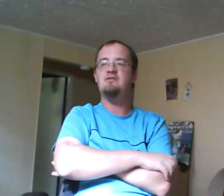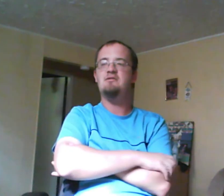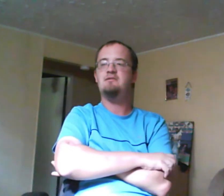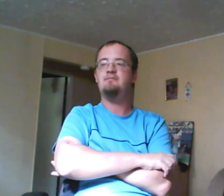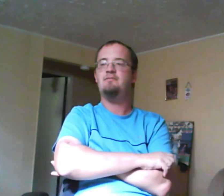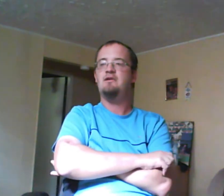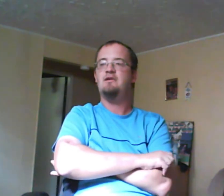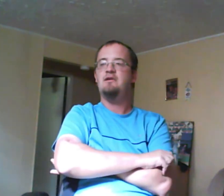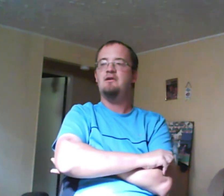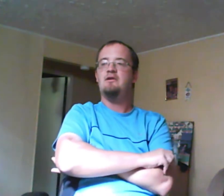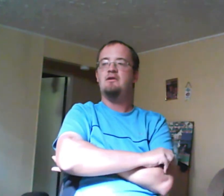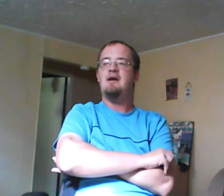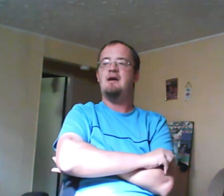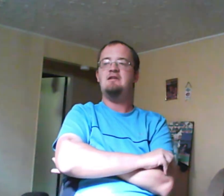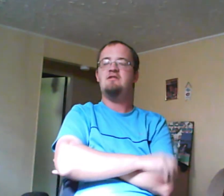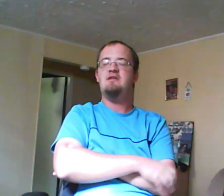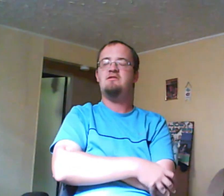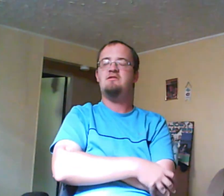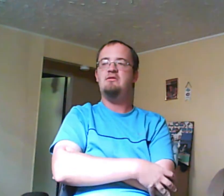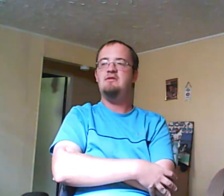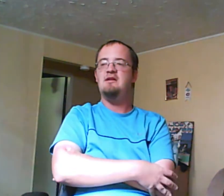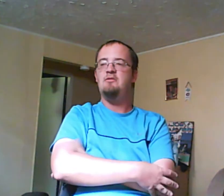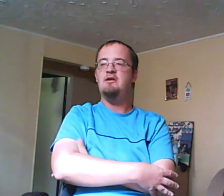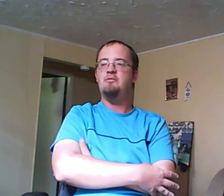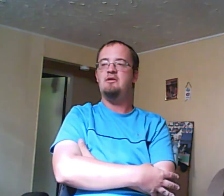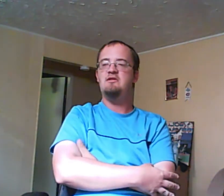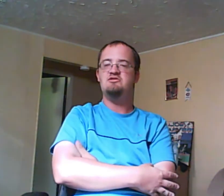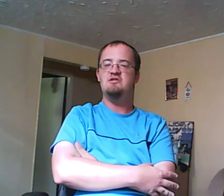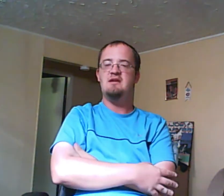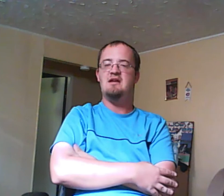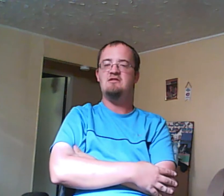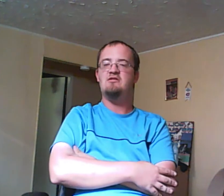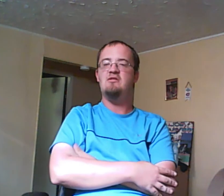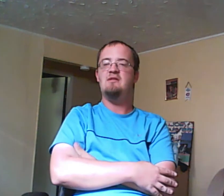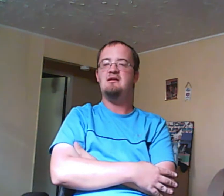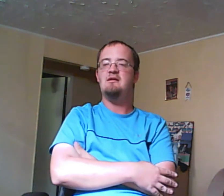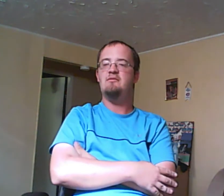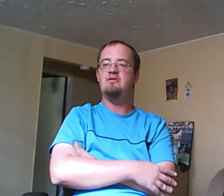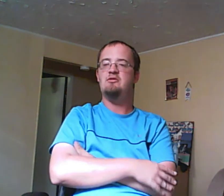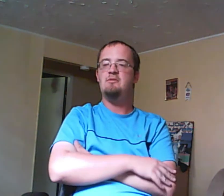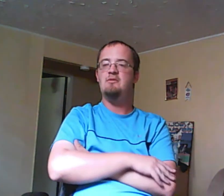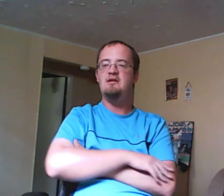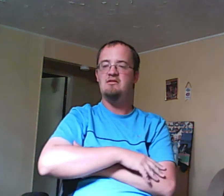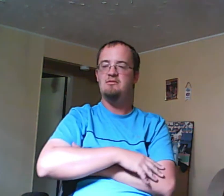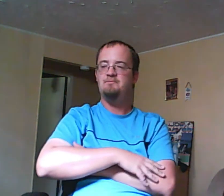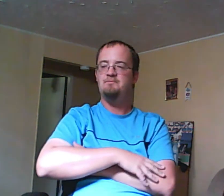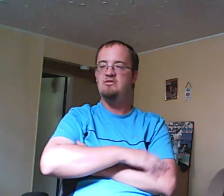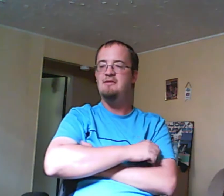happiness, as Luke and the boy are put into juvie, and Zoe was a credible witness. Zoe's happy